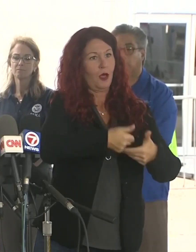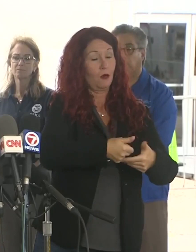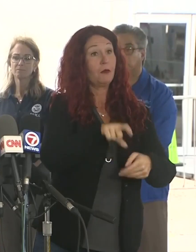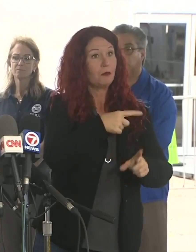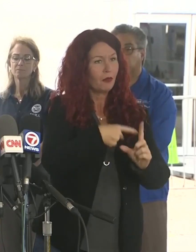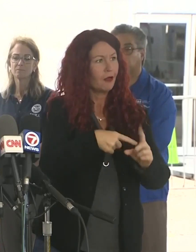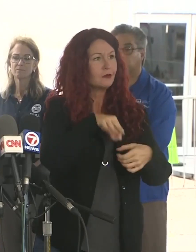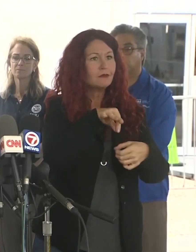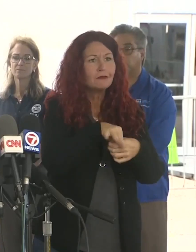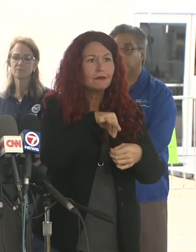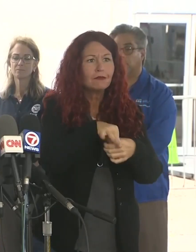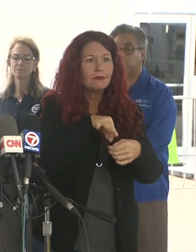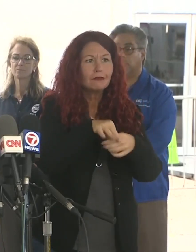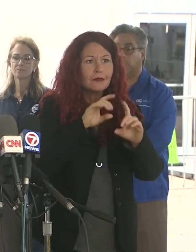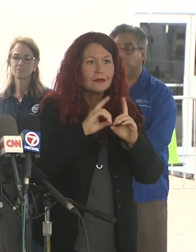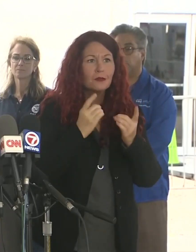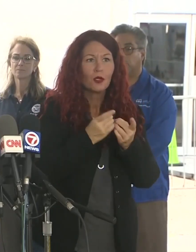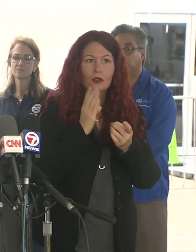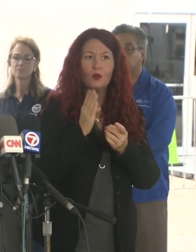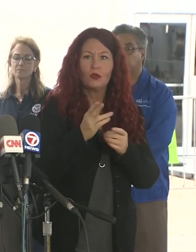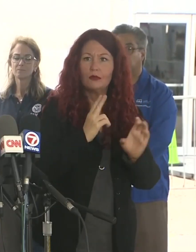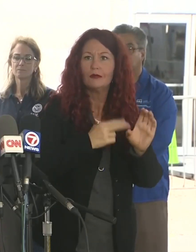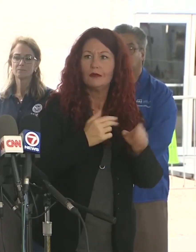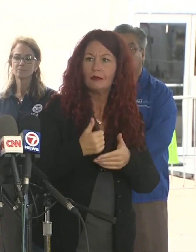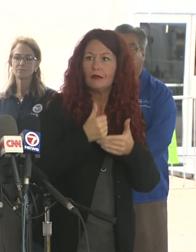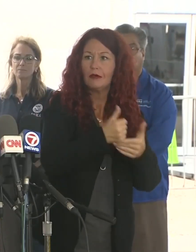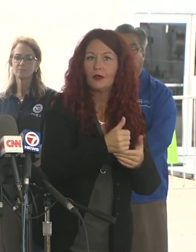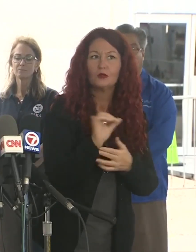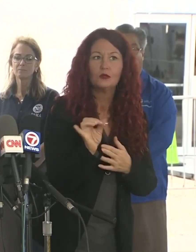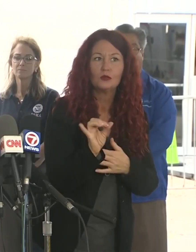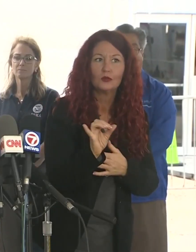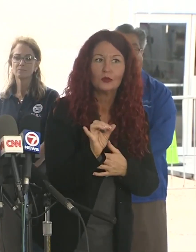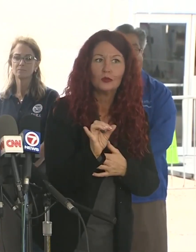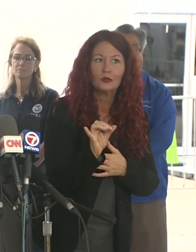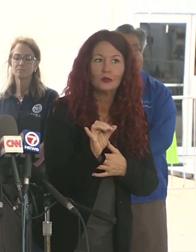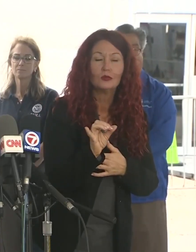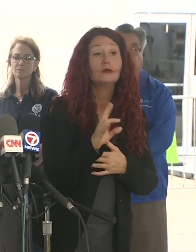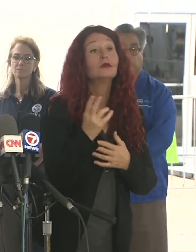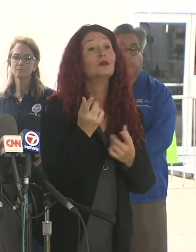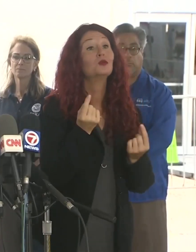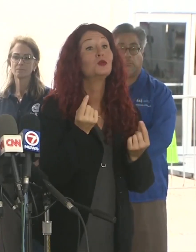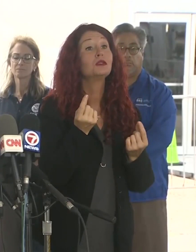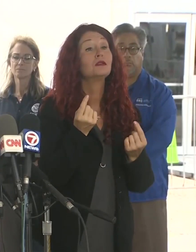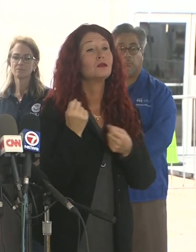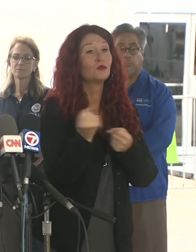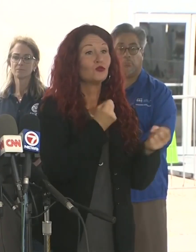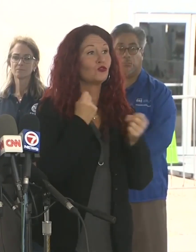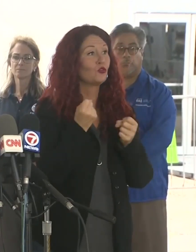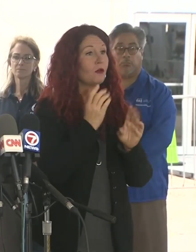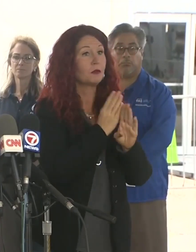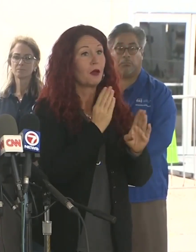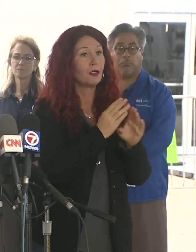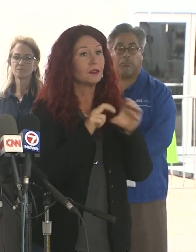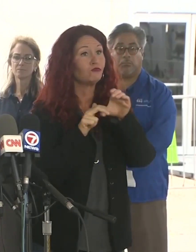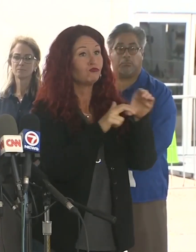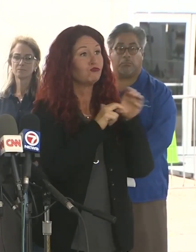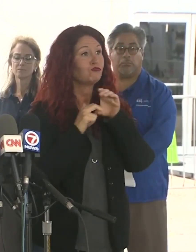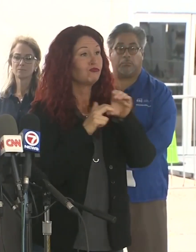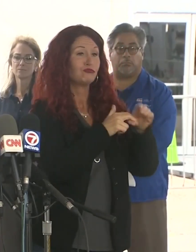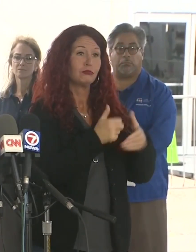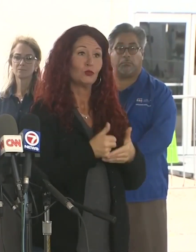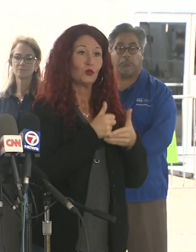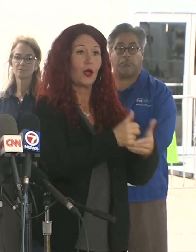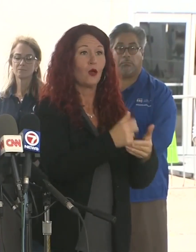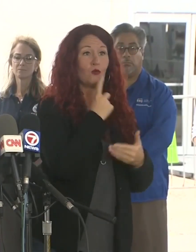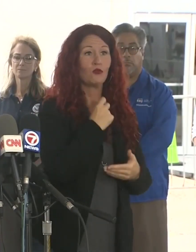out in this effort. They've been driving shuttle buses to assist the Red Cross and the